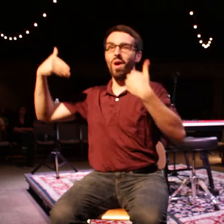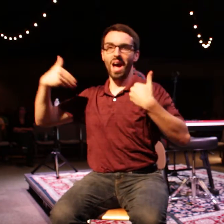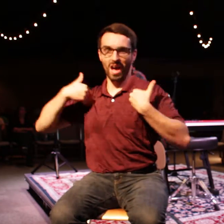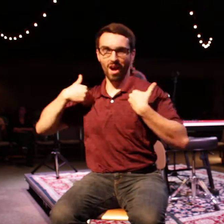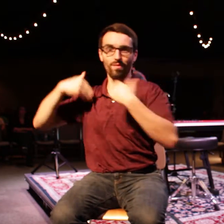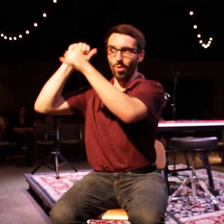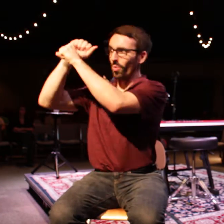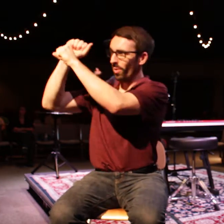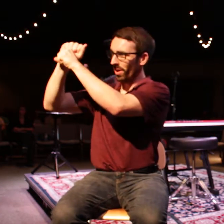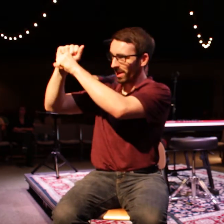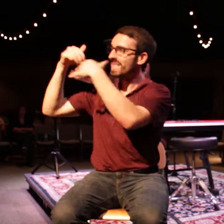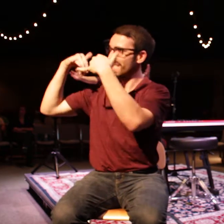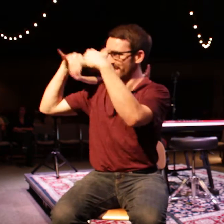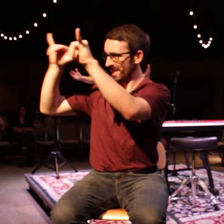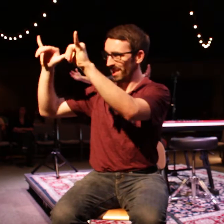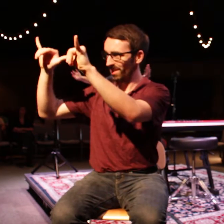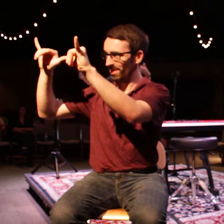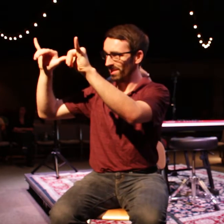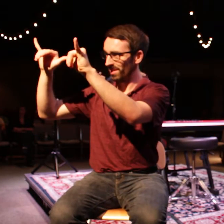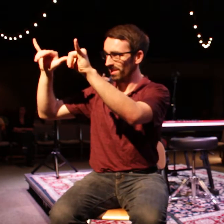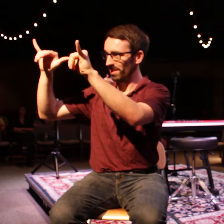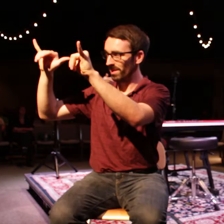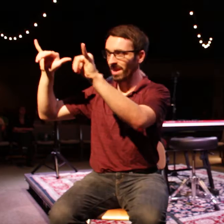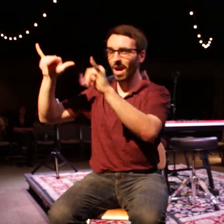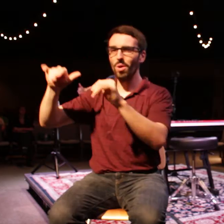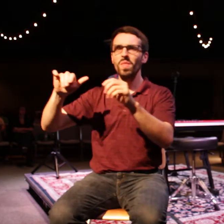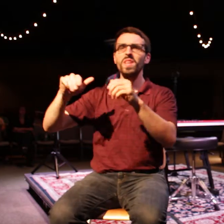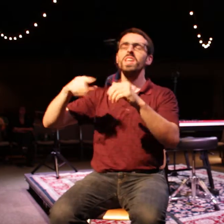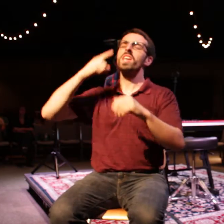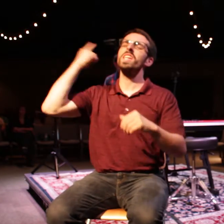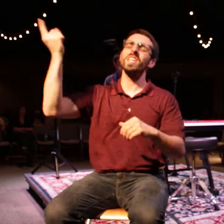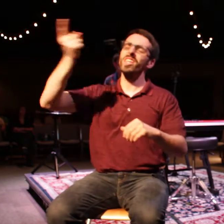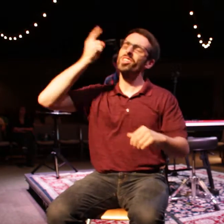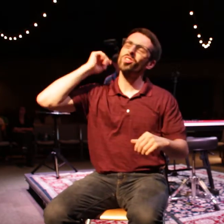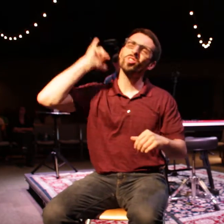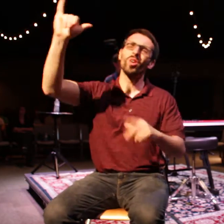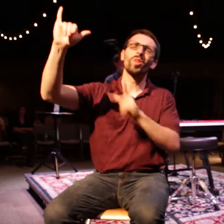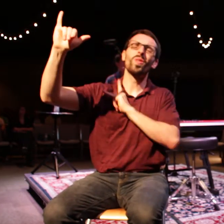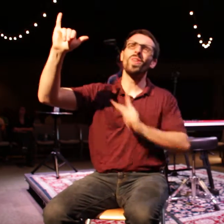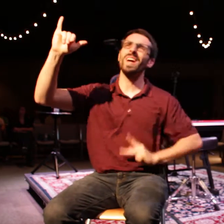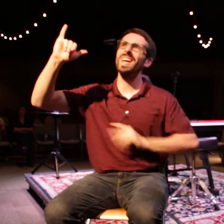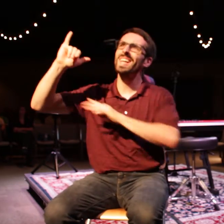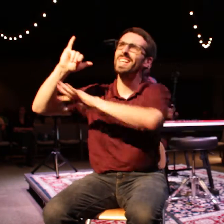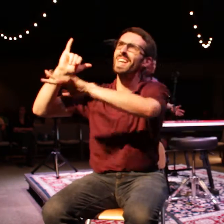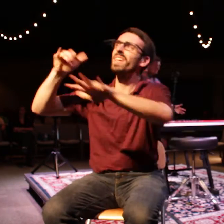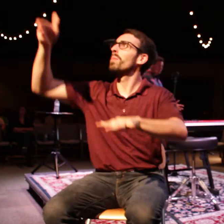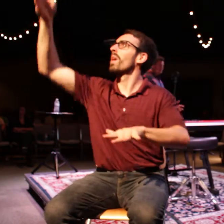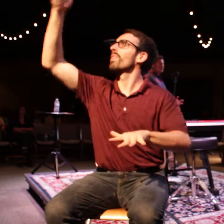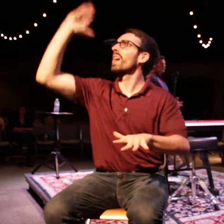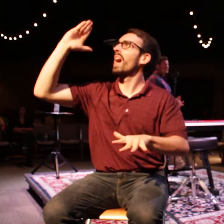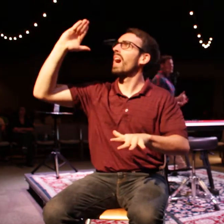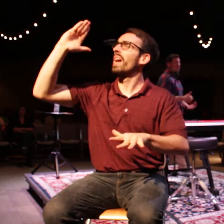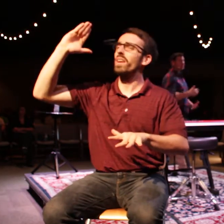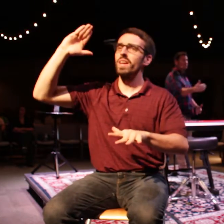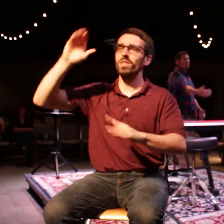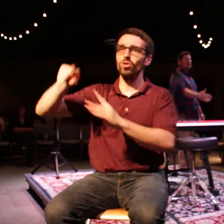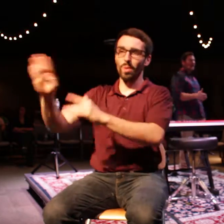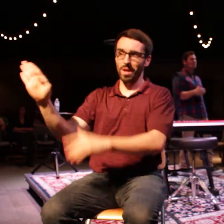heaven, the eternal kingdom of God, is going to be this restored creation. And so, if there was work in the original creation, I believe we're going to have